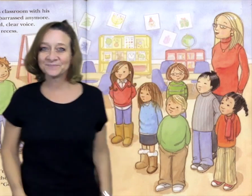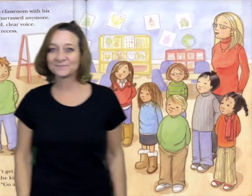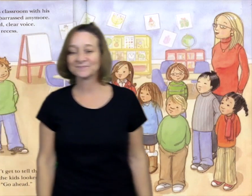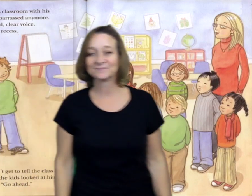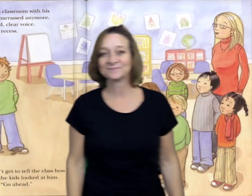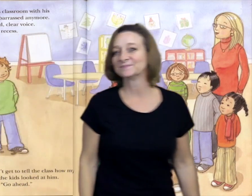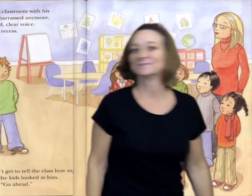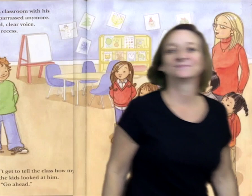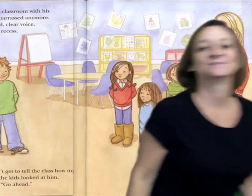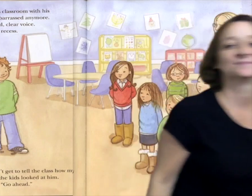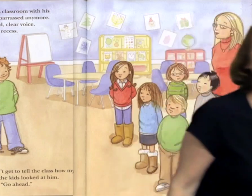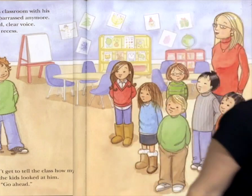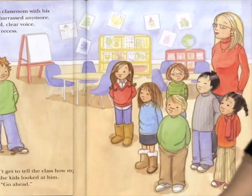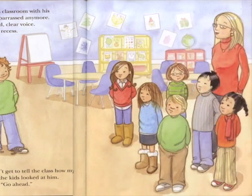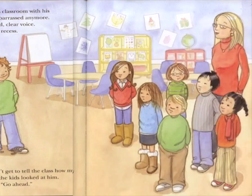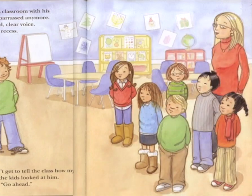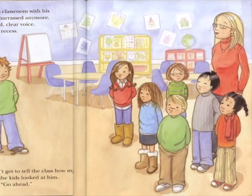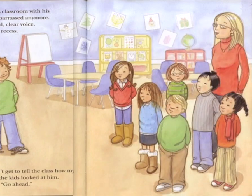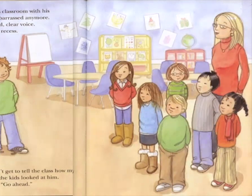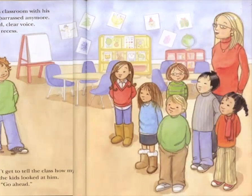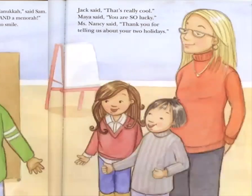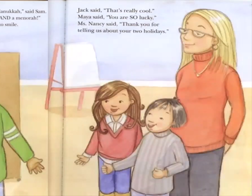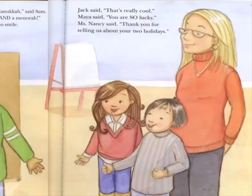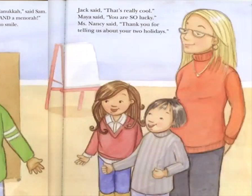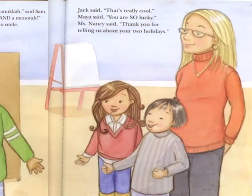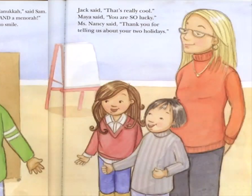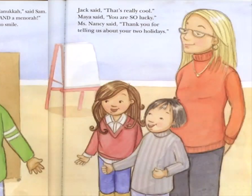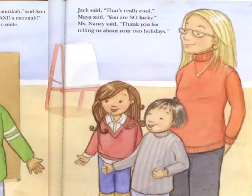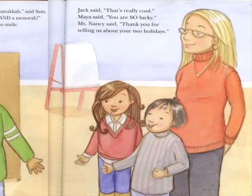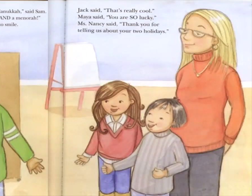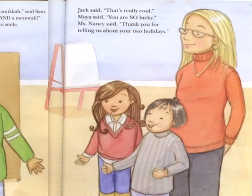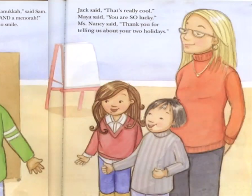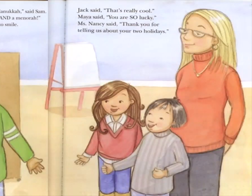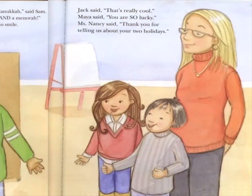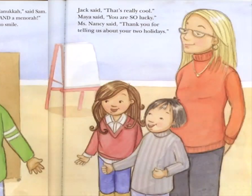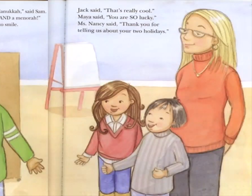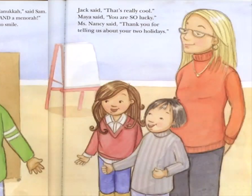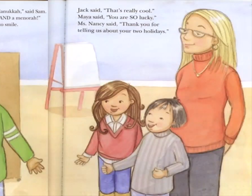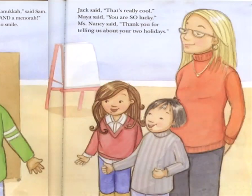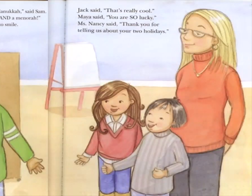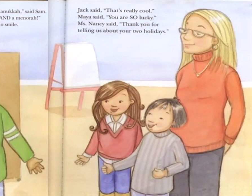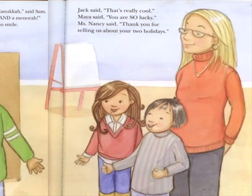looked at him. Well, okay, Sam, said Miss Nancy. Go ahead.